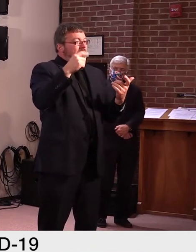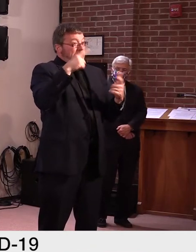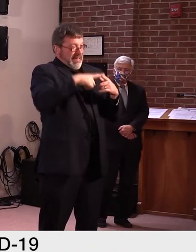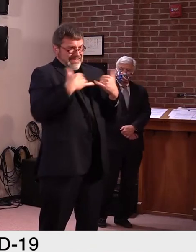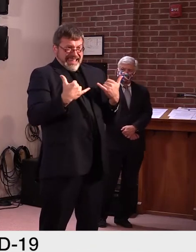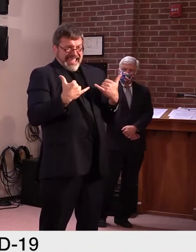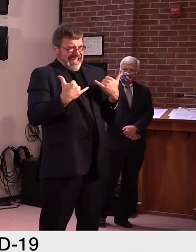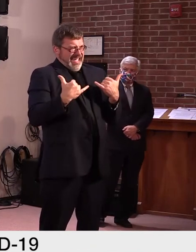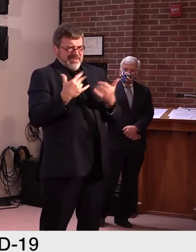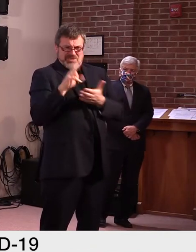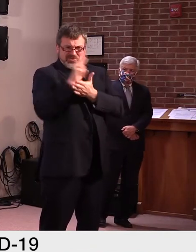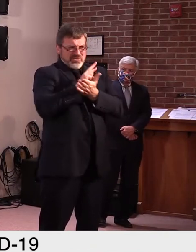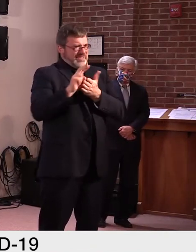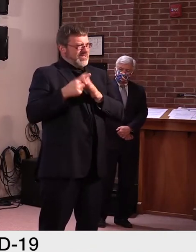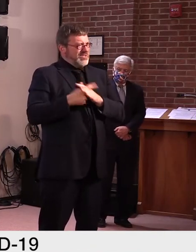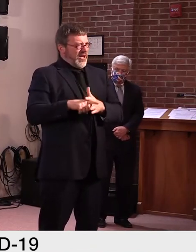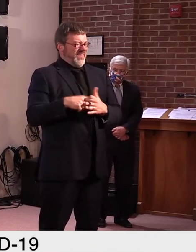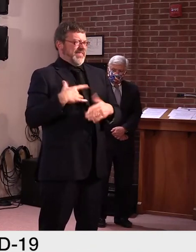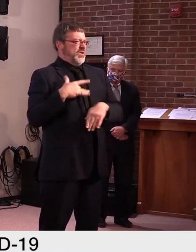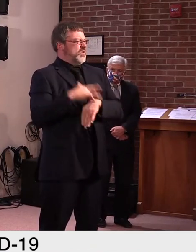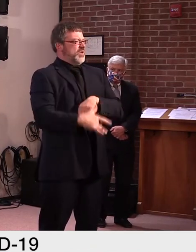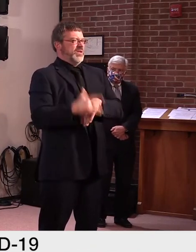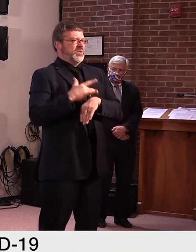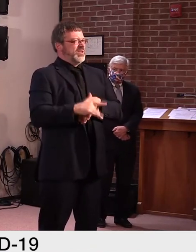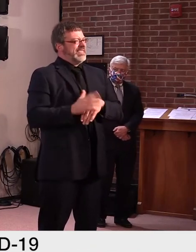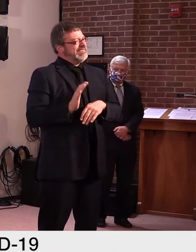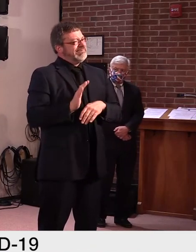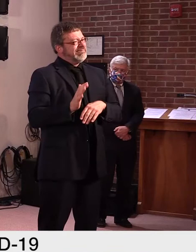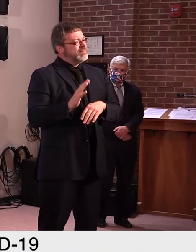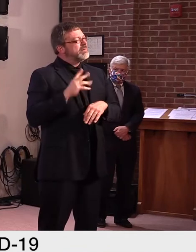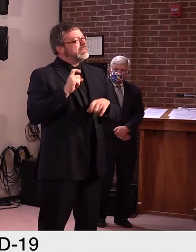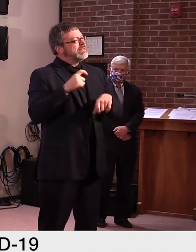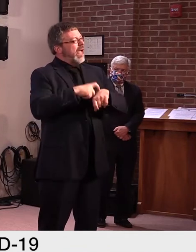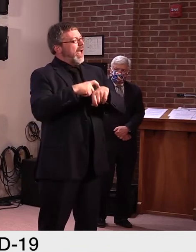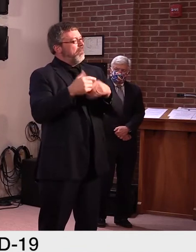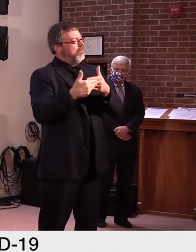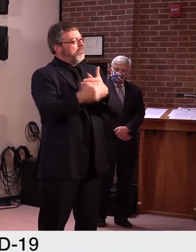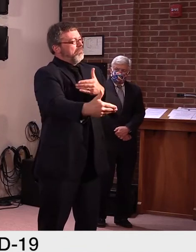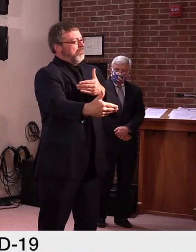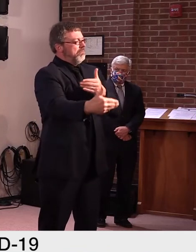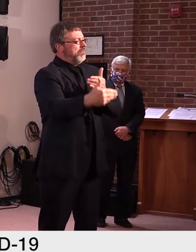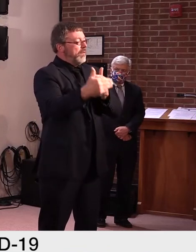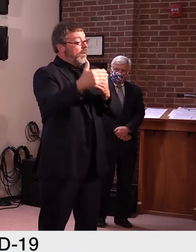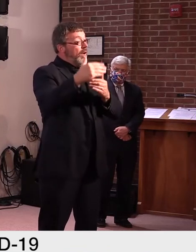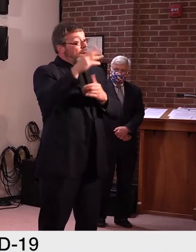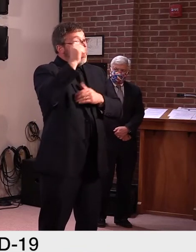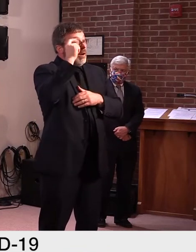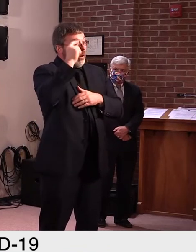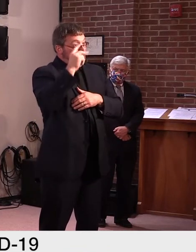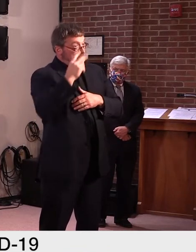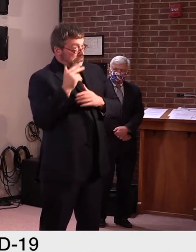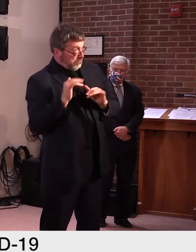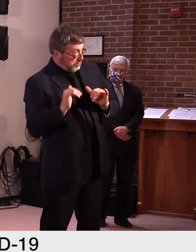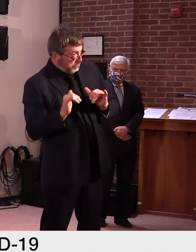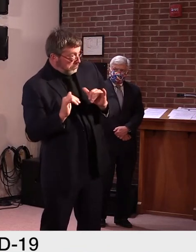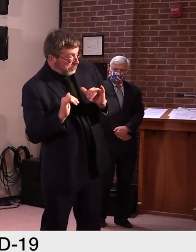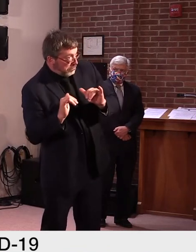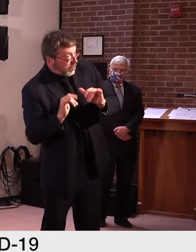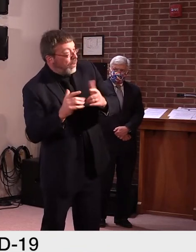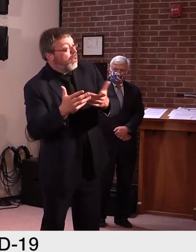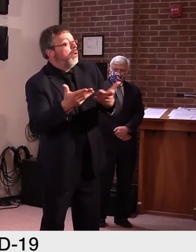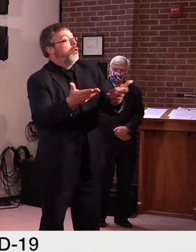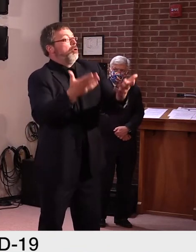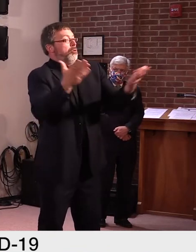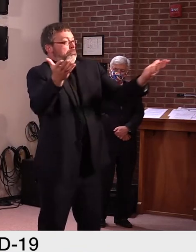in-person instruction at this point. Uh, but I think it helps. And, uh, the longer we go, uh, with, uh, low, uh,